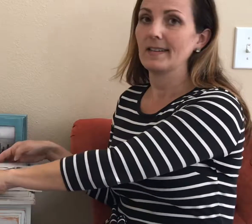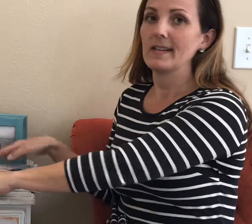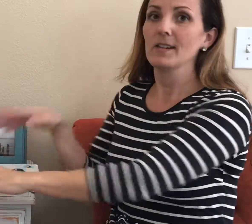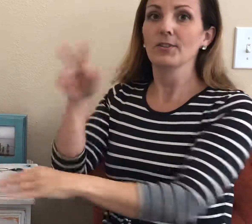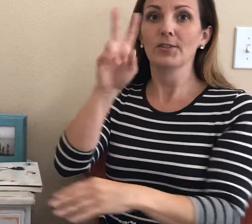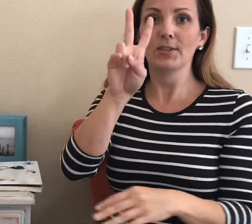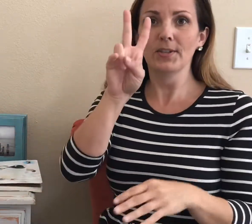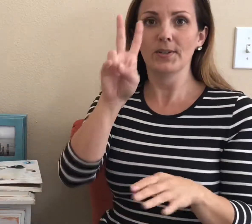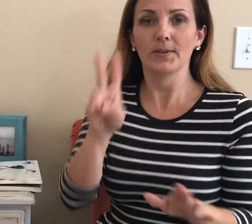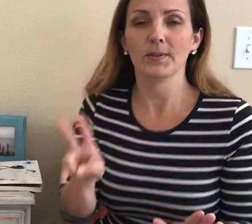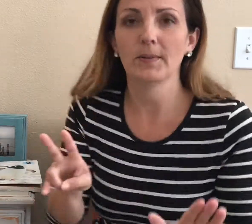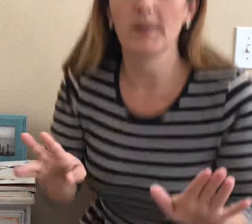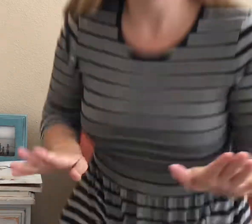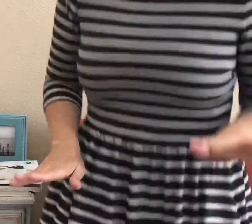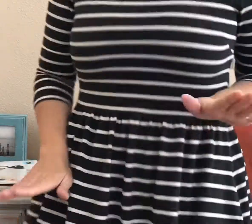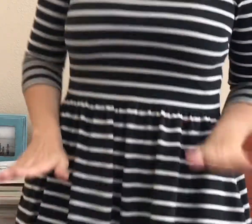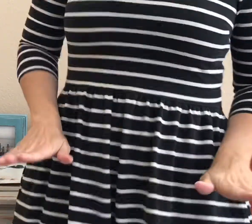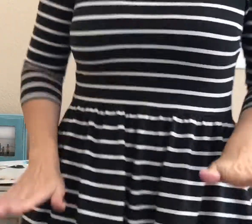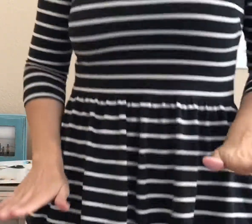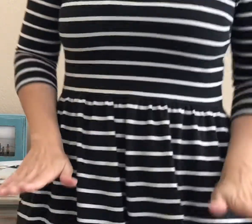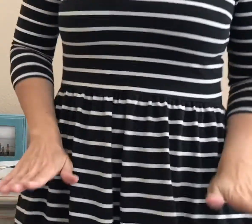Two penguins.